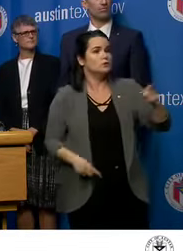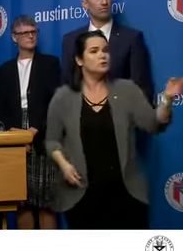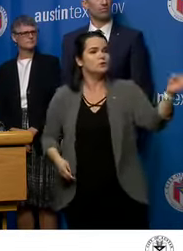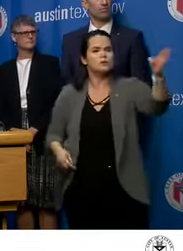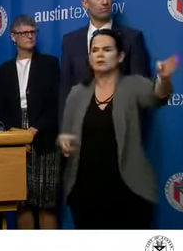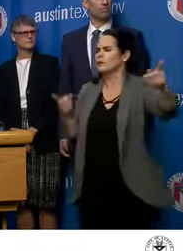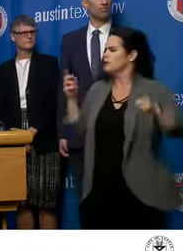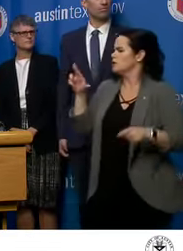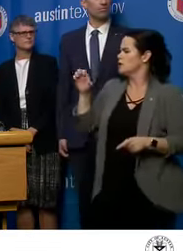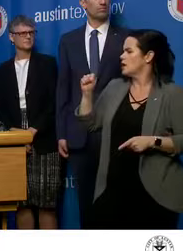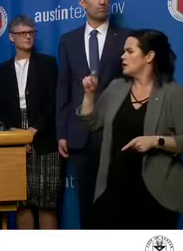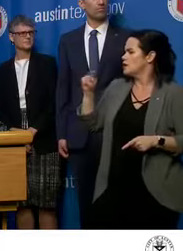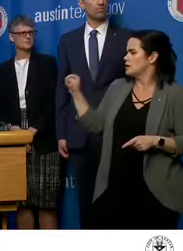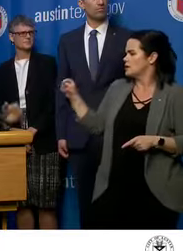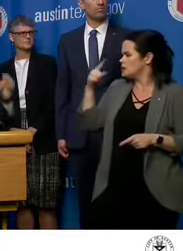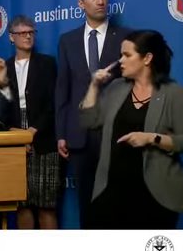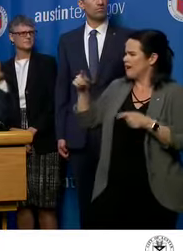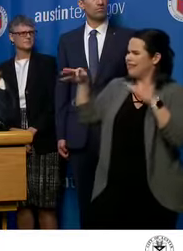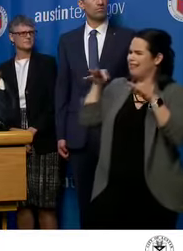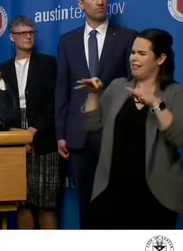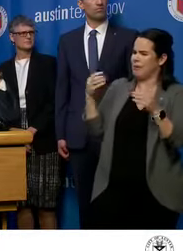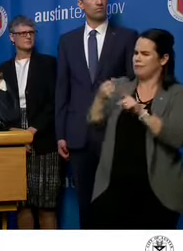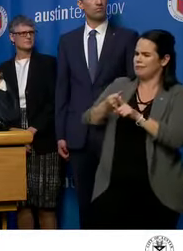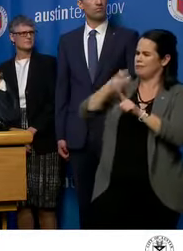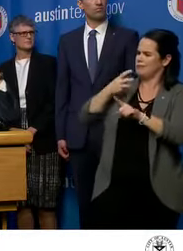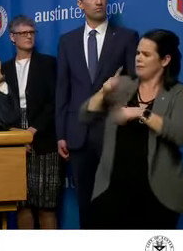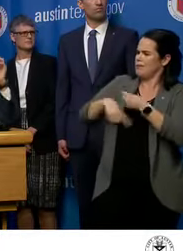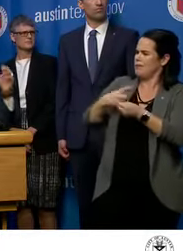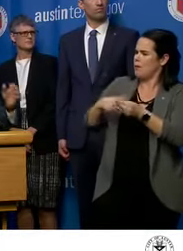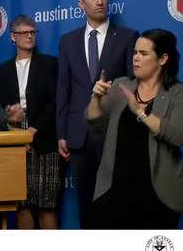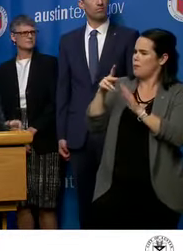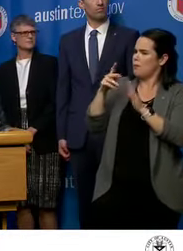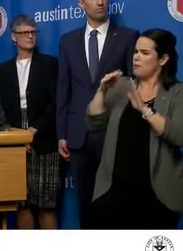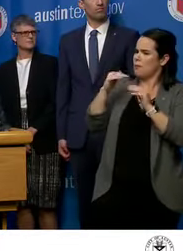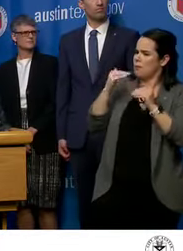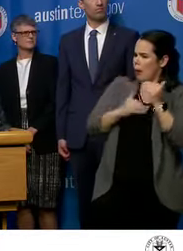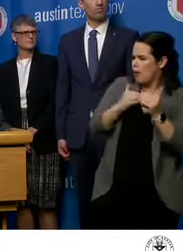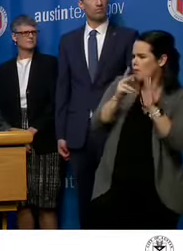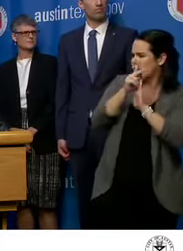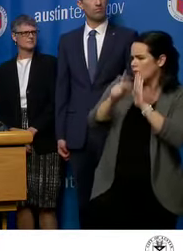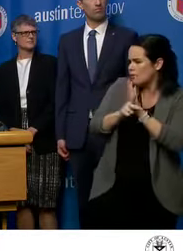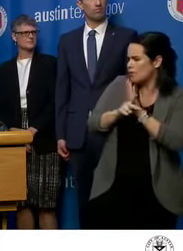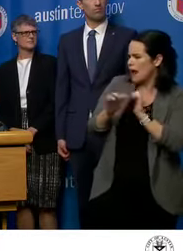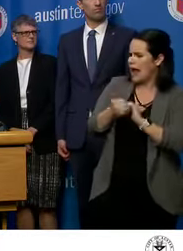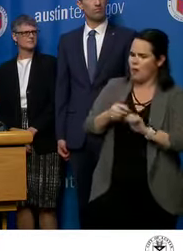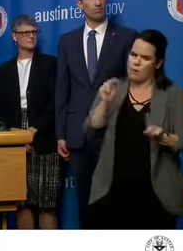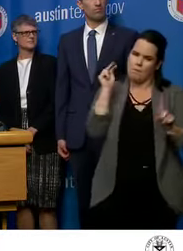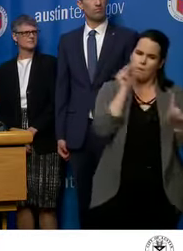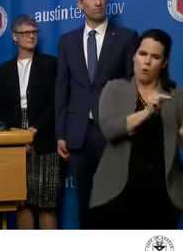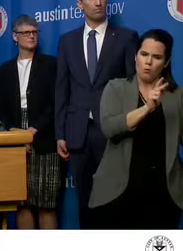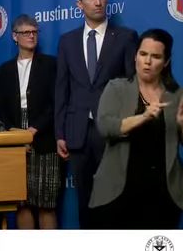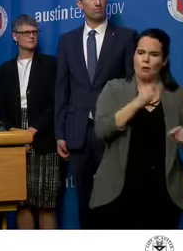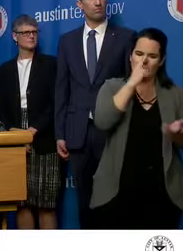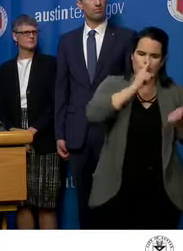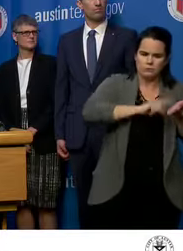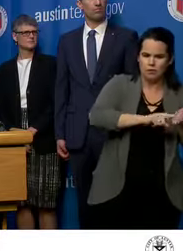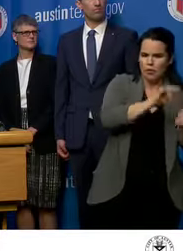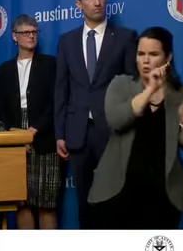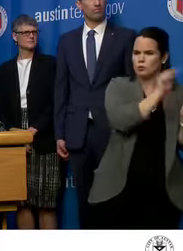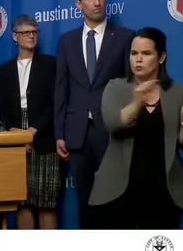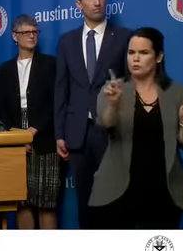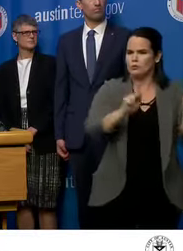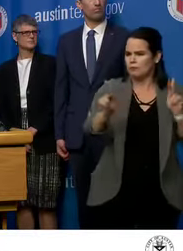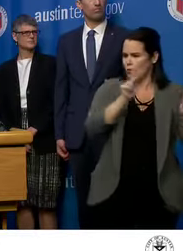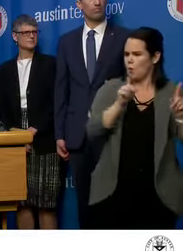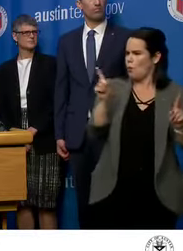you tell us a little more about the city's policy and procedure for monitoring those individuals and inspecting those individuals where they're being